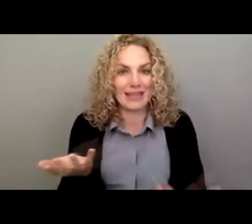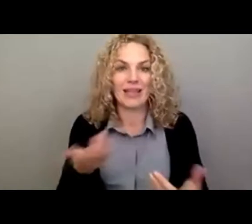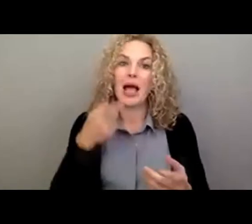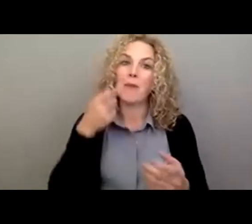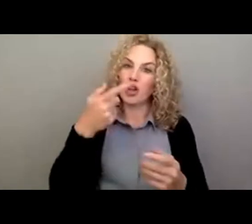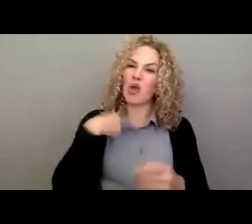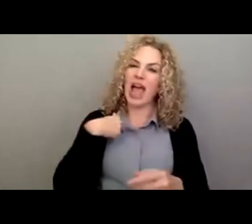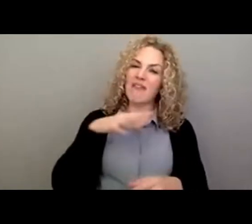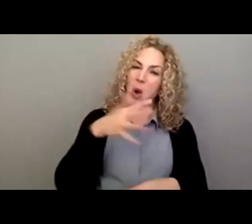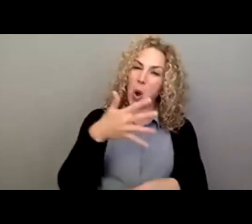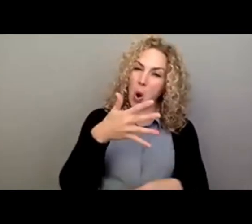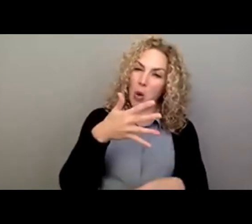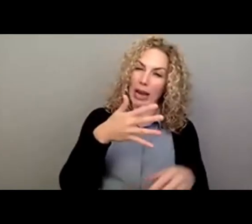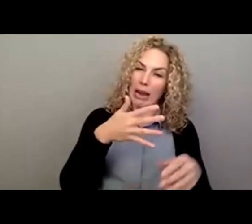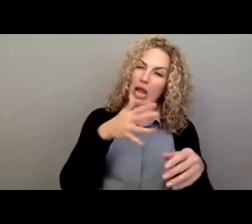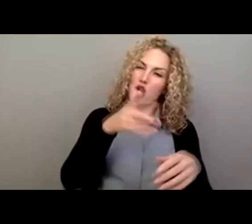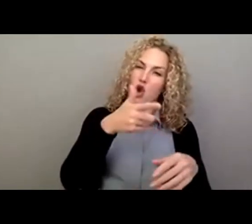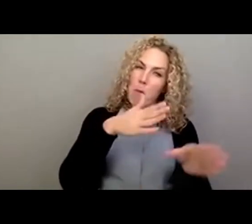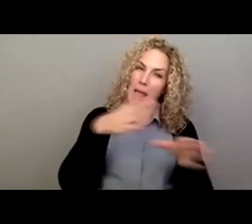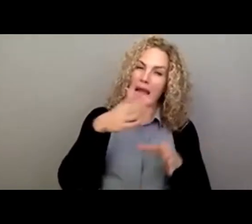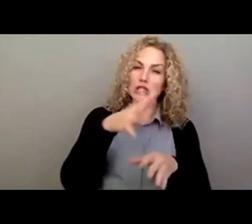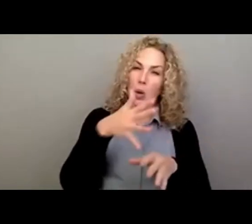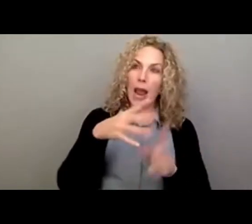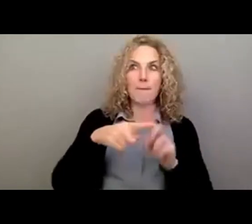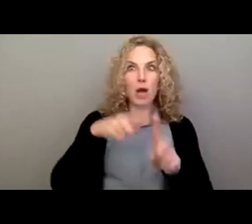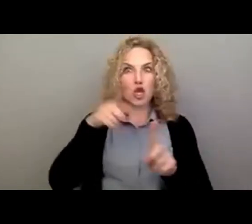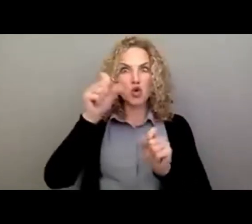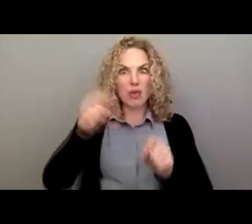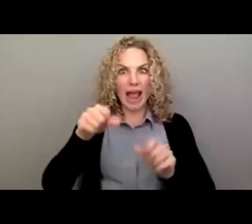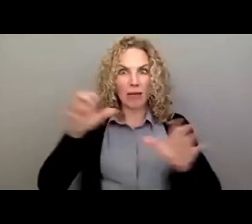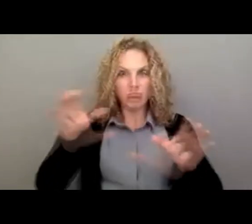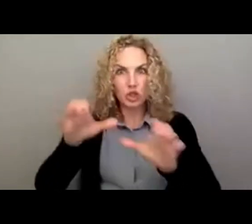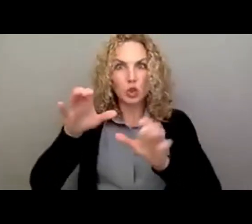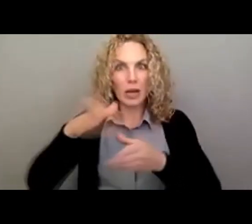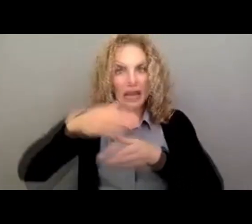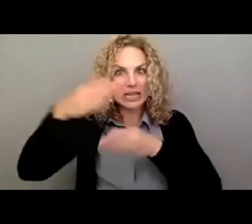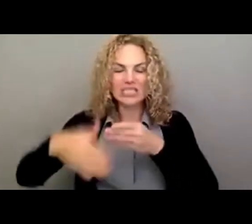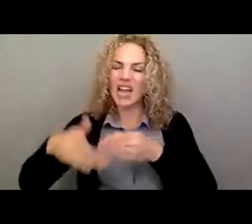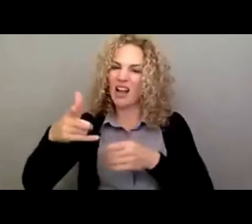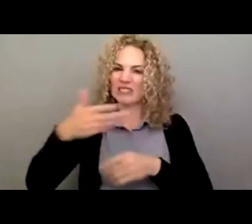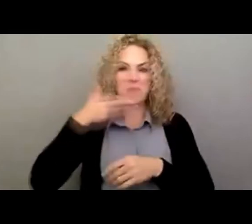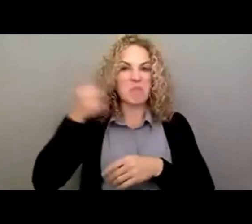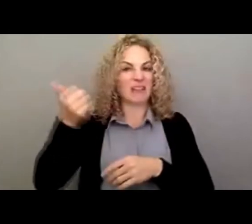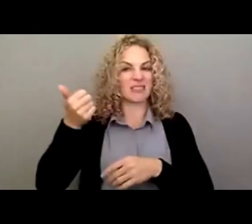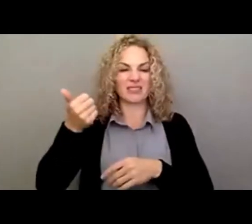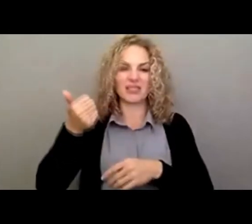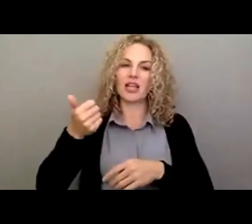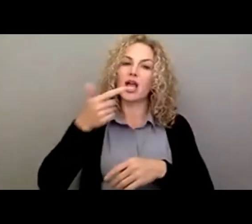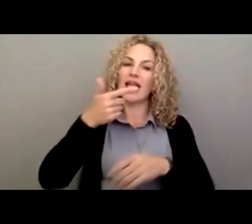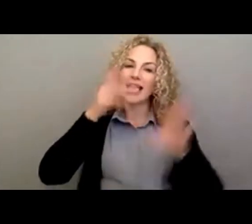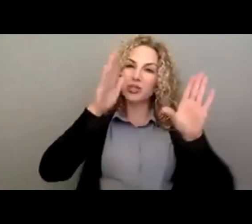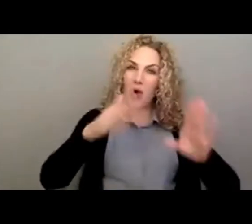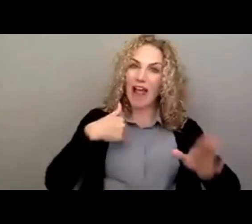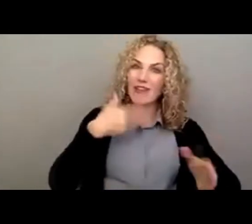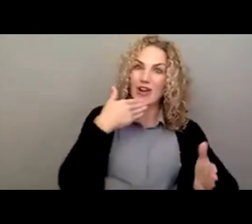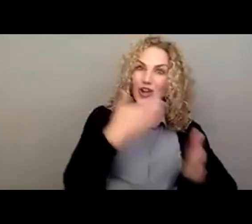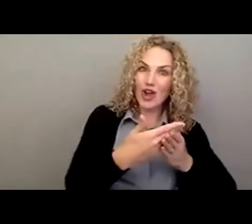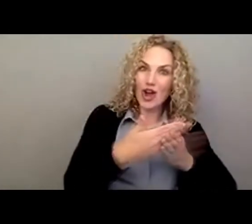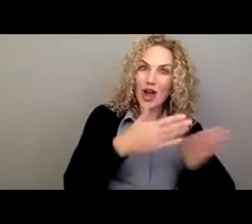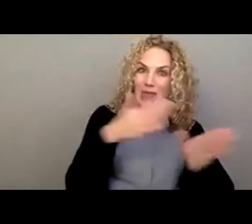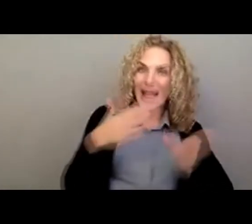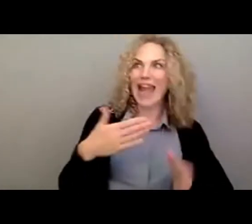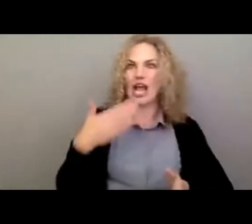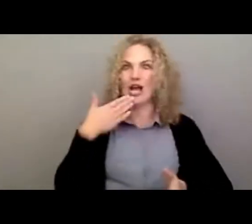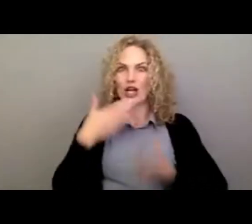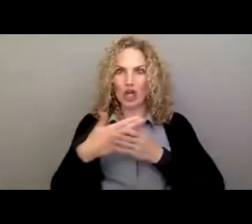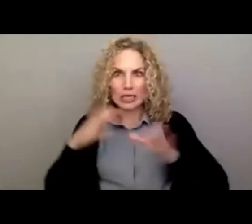execution, you're great at getting it done, you'll be better off. Now, it's wonderful to have a great plan and great execution.